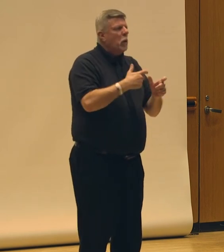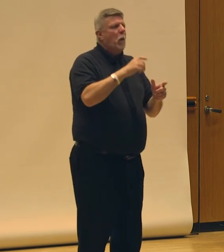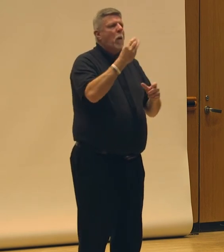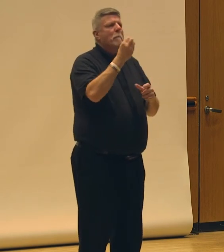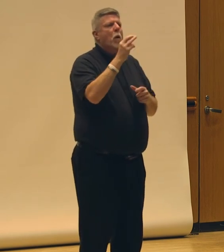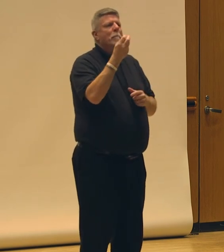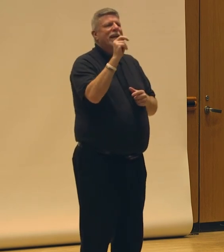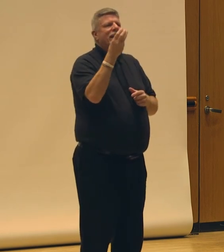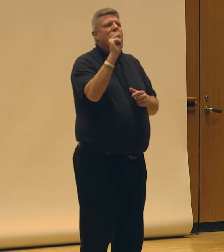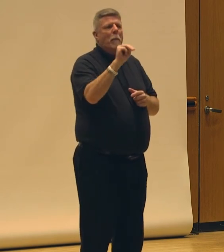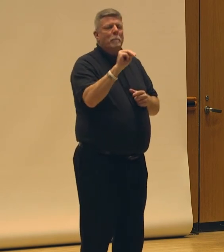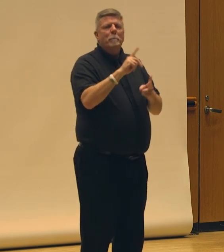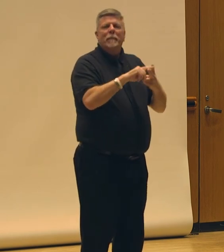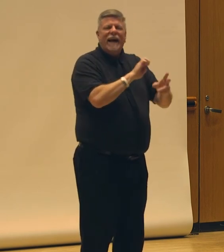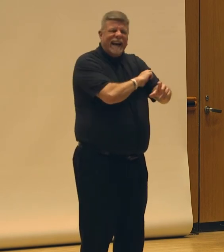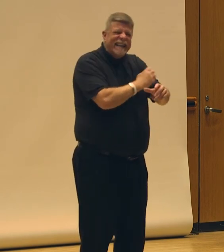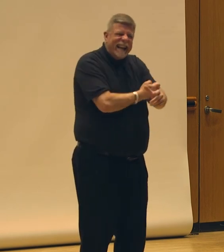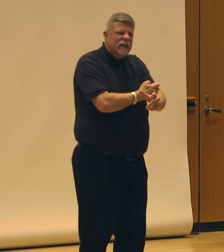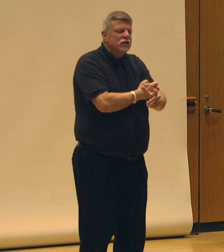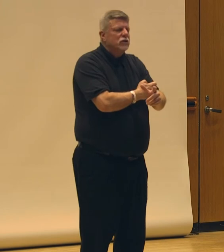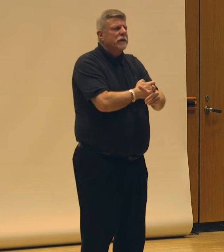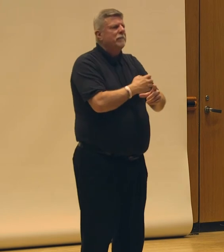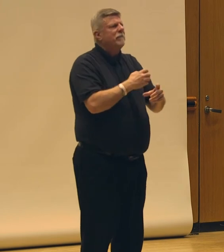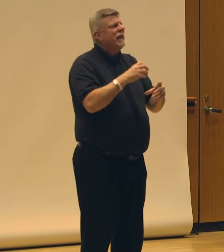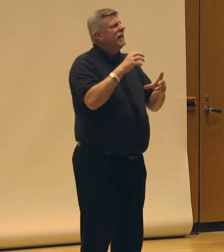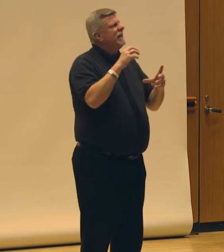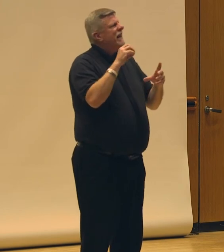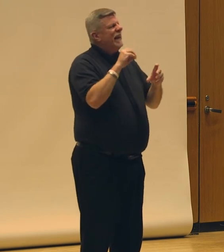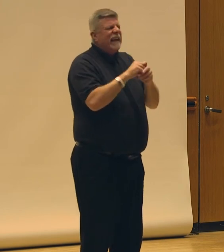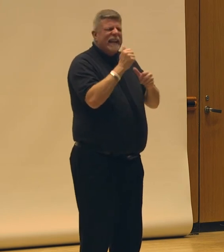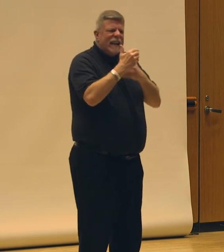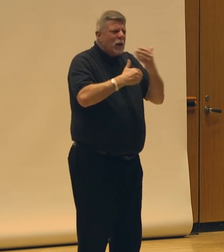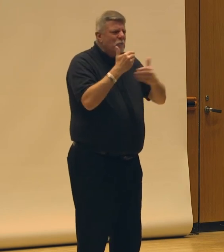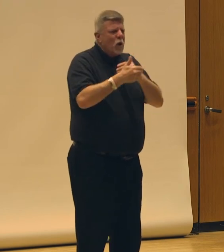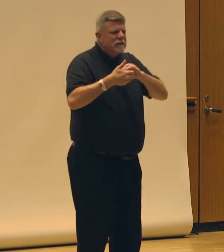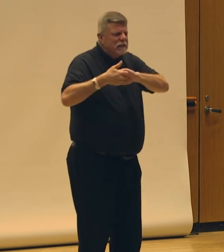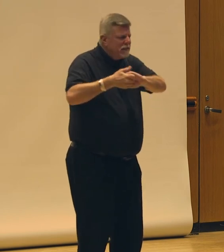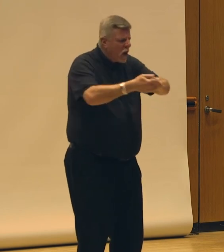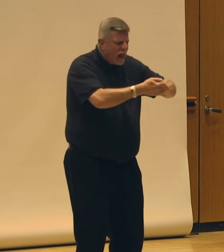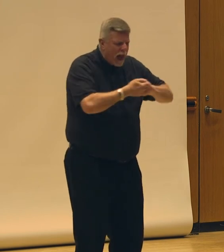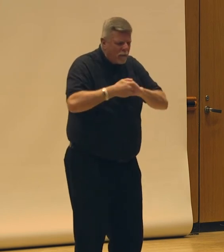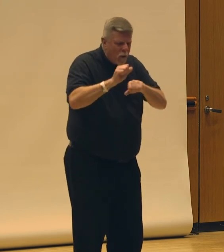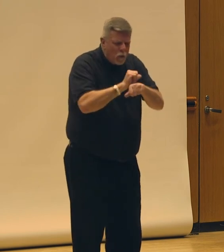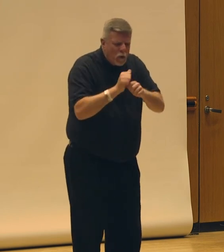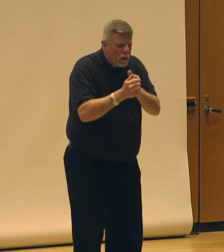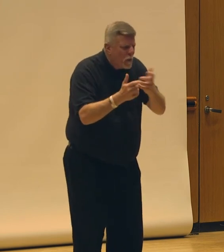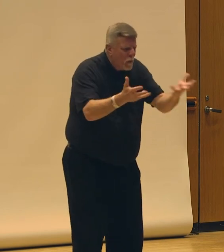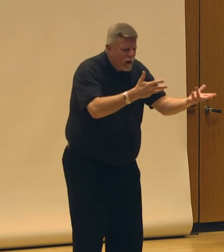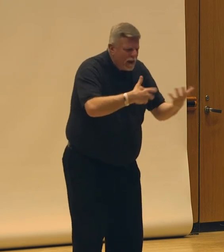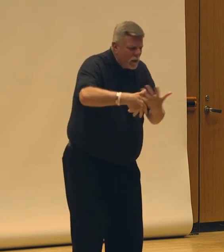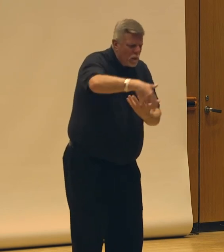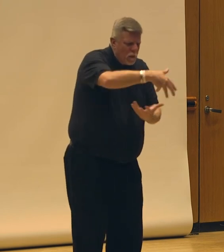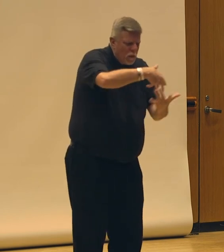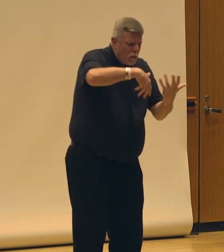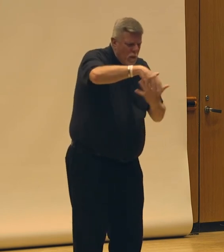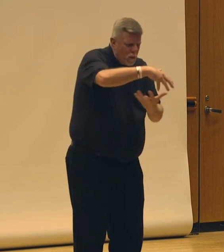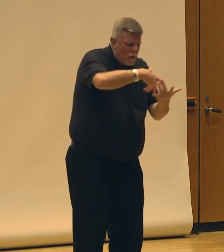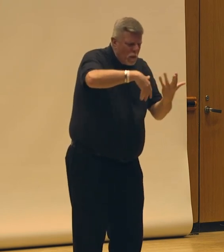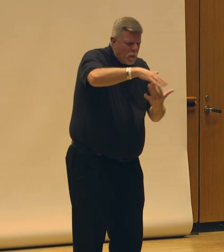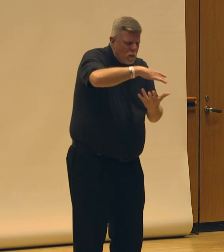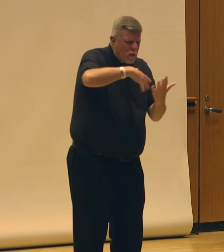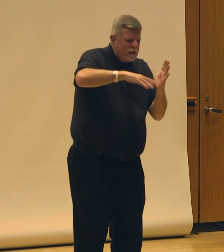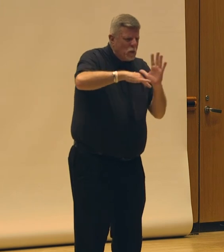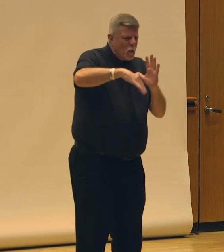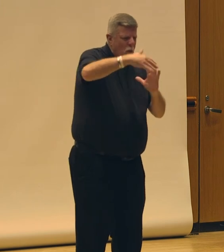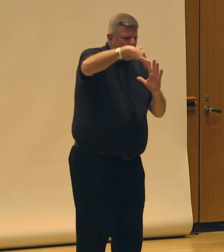and that in a collaborative process, this energy will sometimes have something swirl to the top. And in that